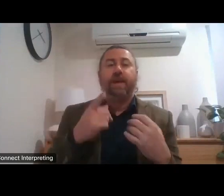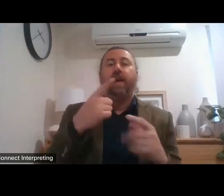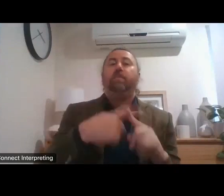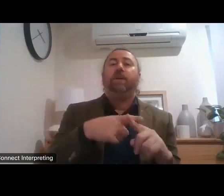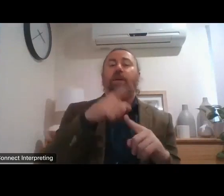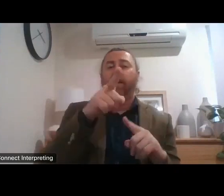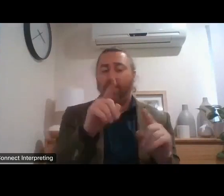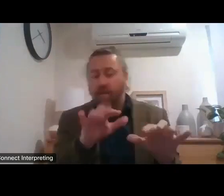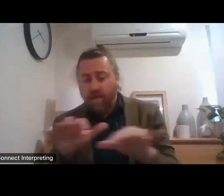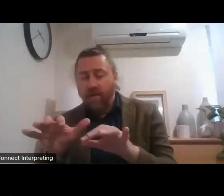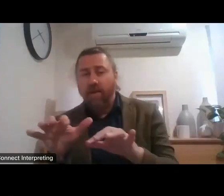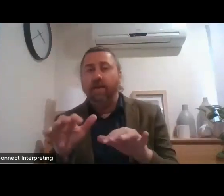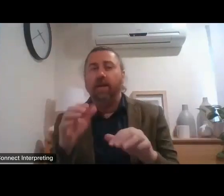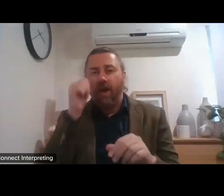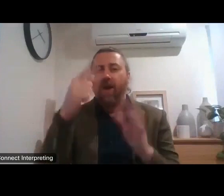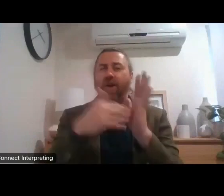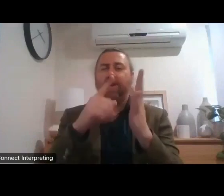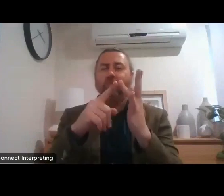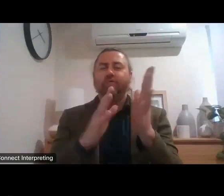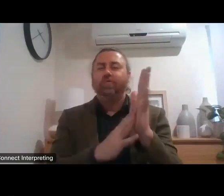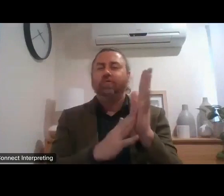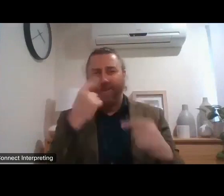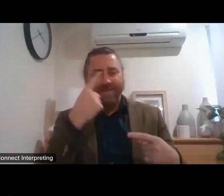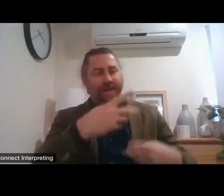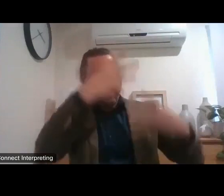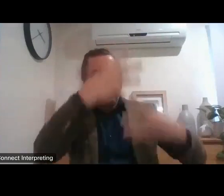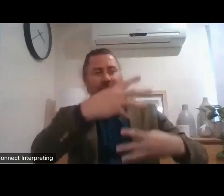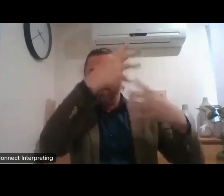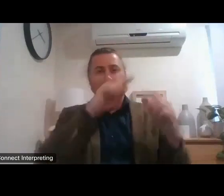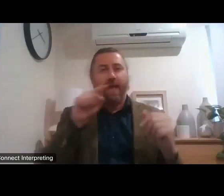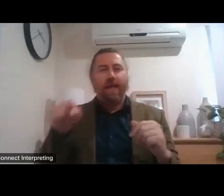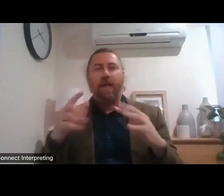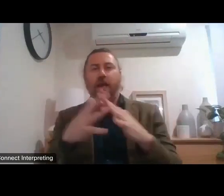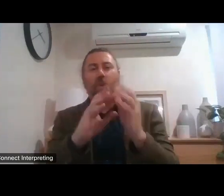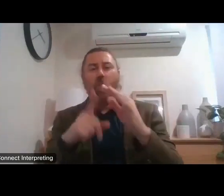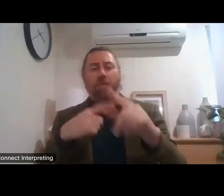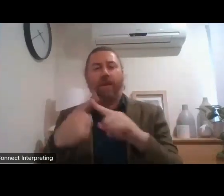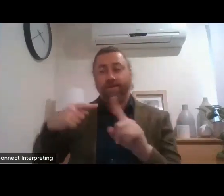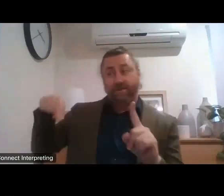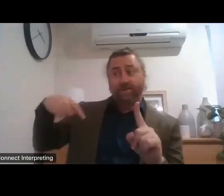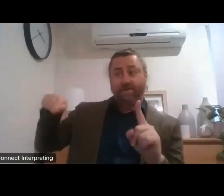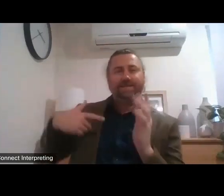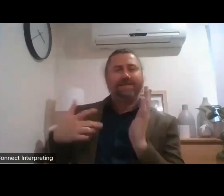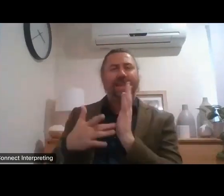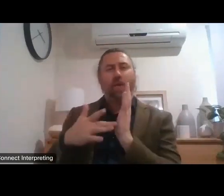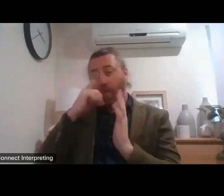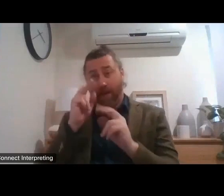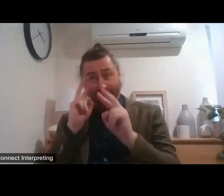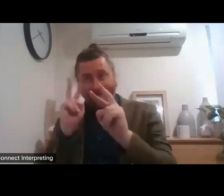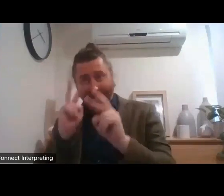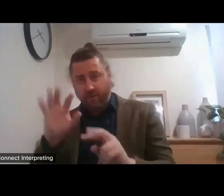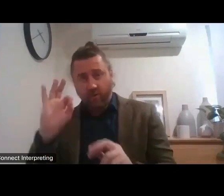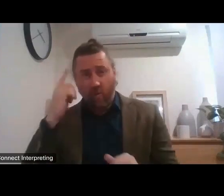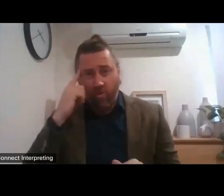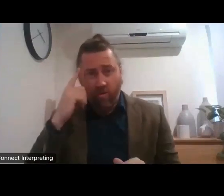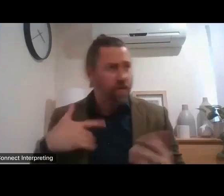you can in a Zoom, but it will, it will be visible to those of us behind the scenes. So please don't let